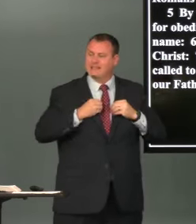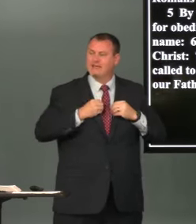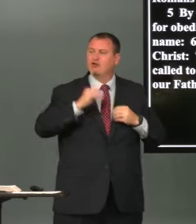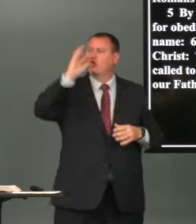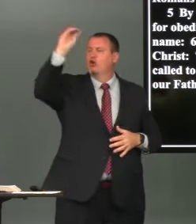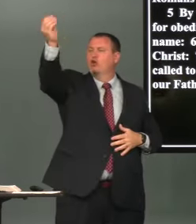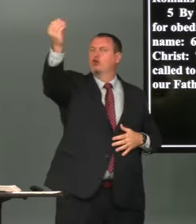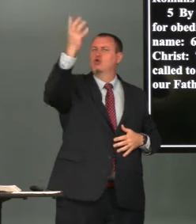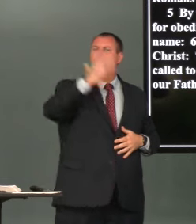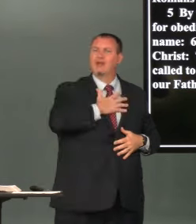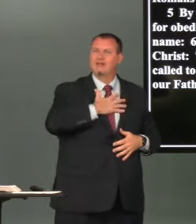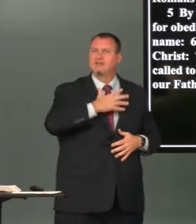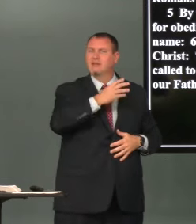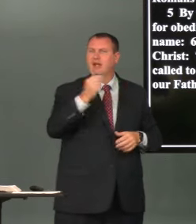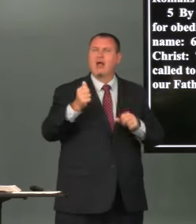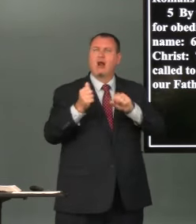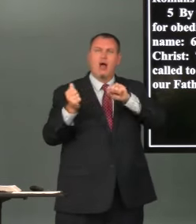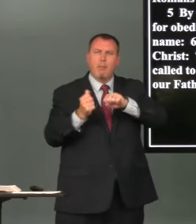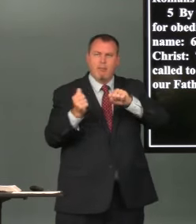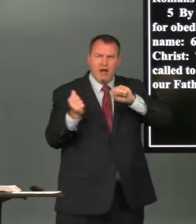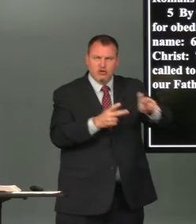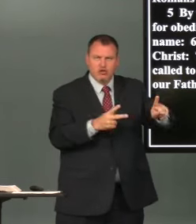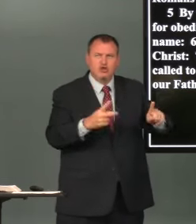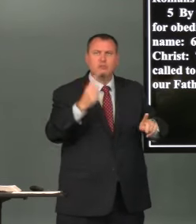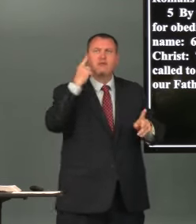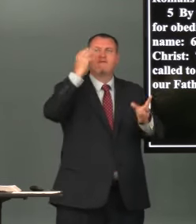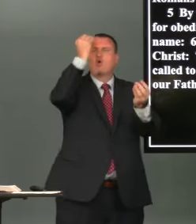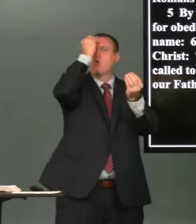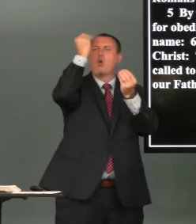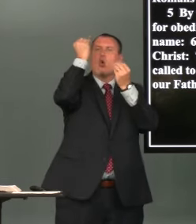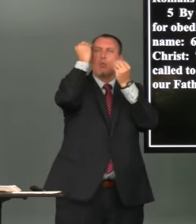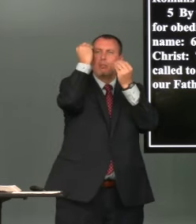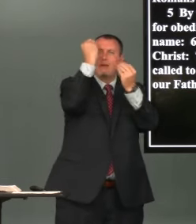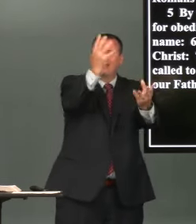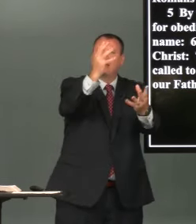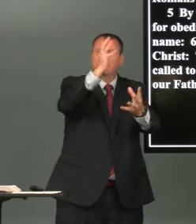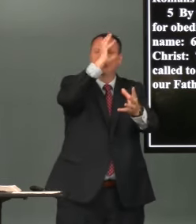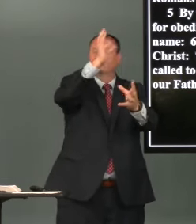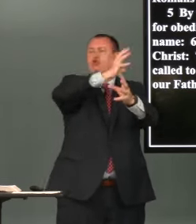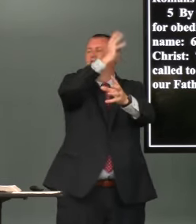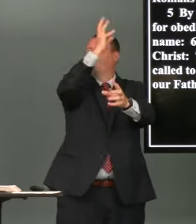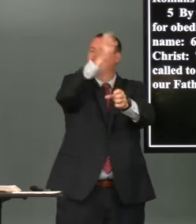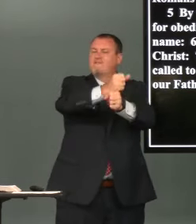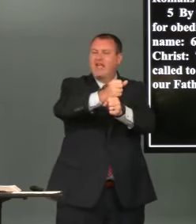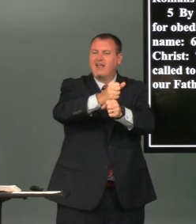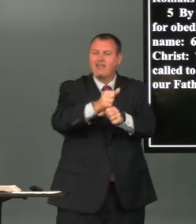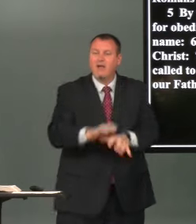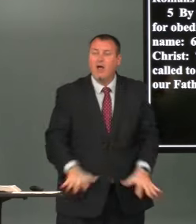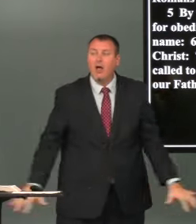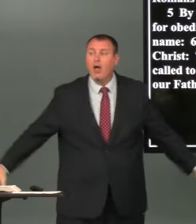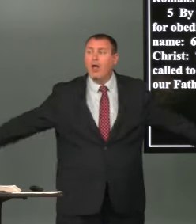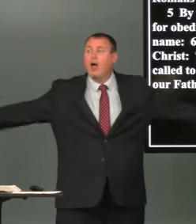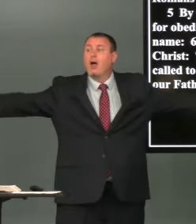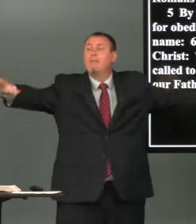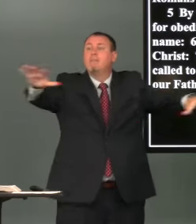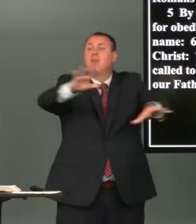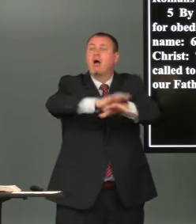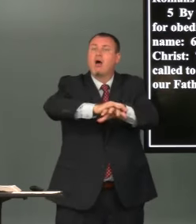we have received grace and apostleship for obedience to the faith among